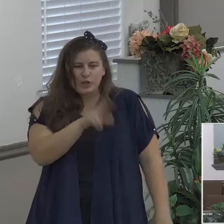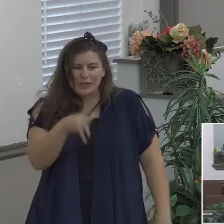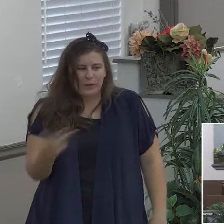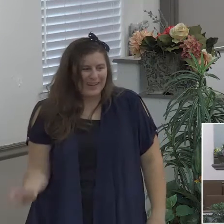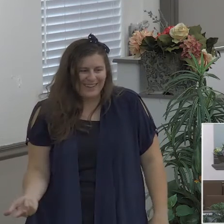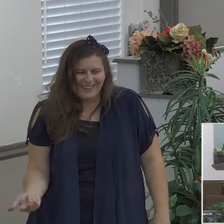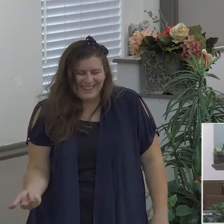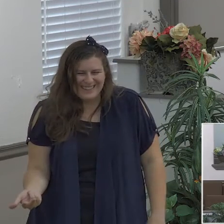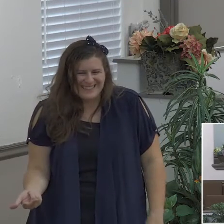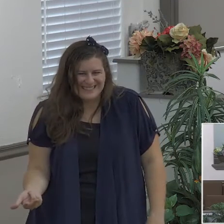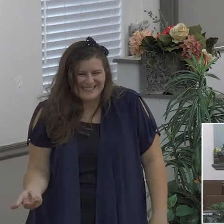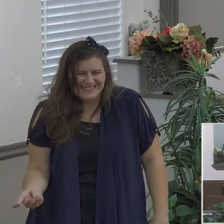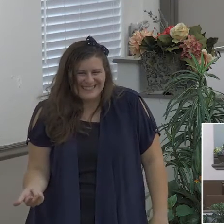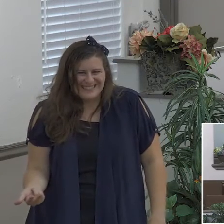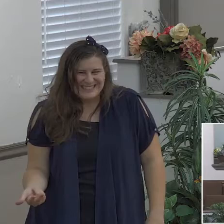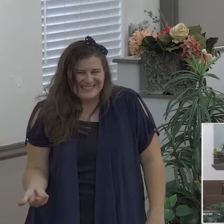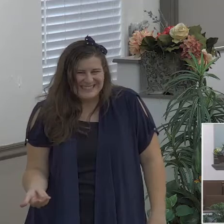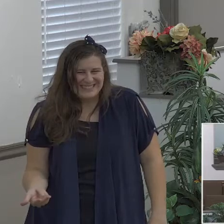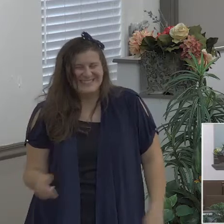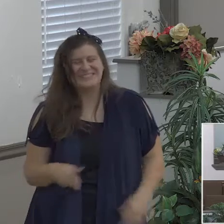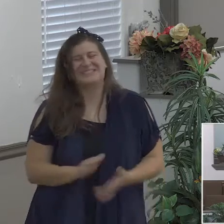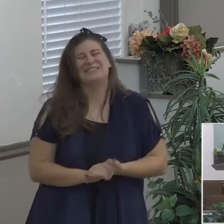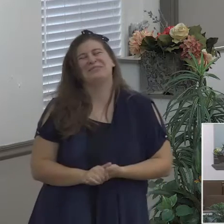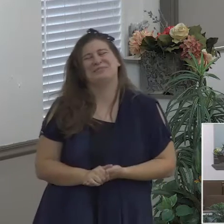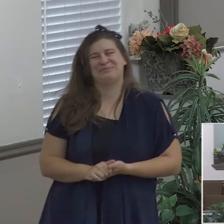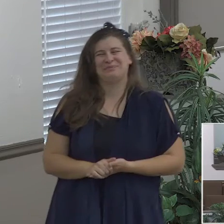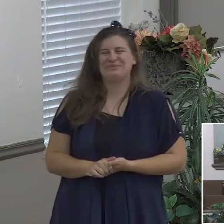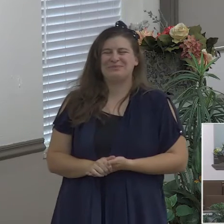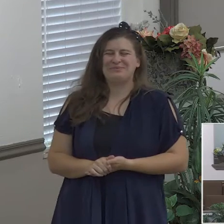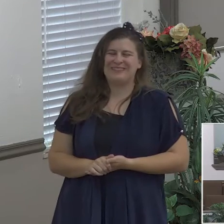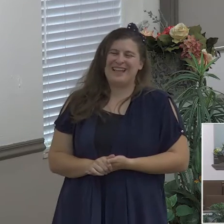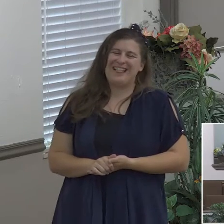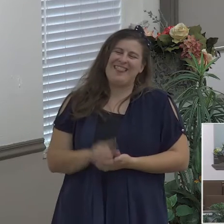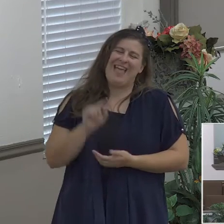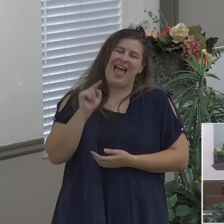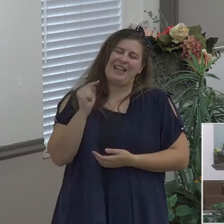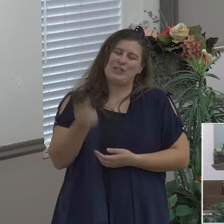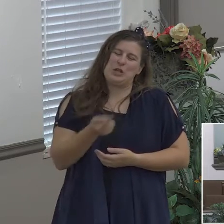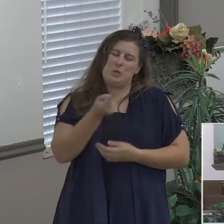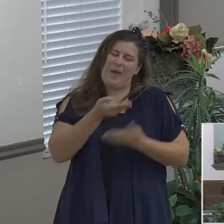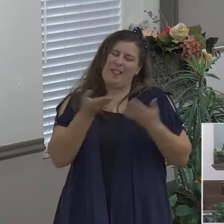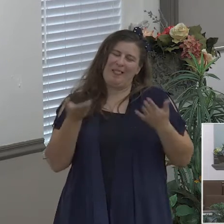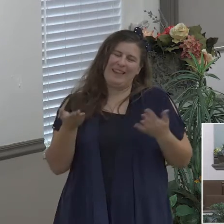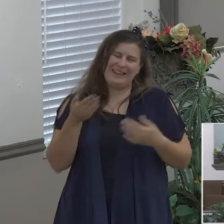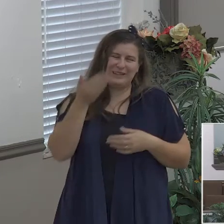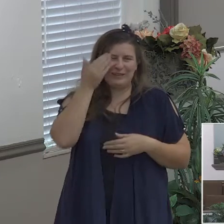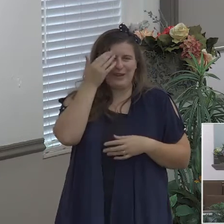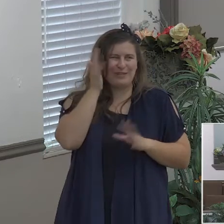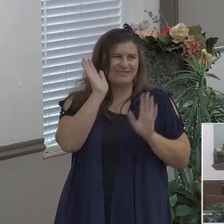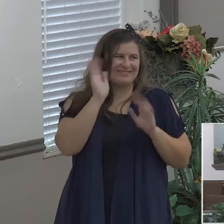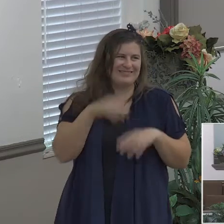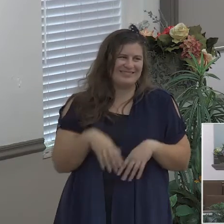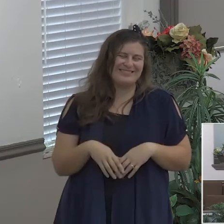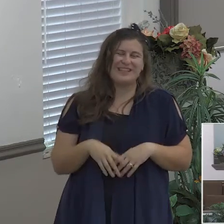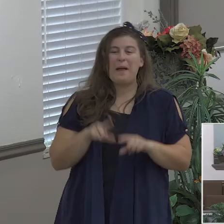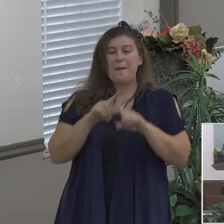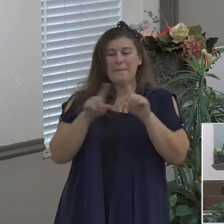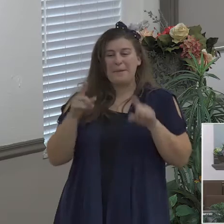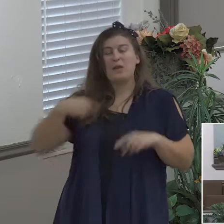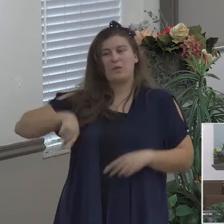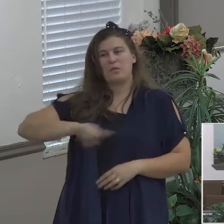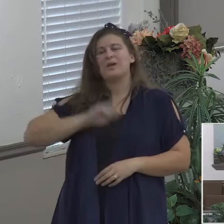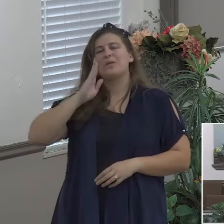that's just one of those things you know but we are going to have things that are going to try us and